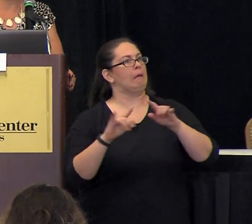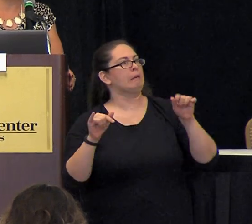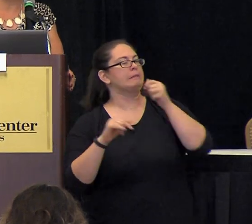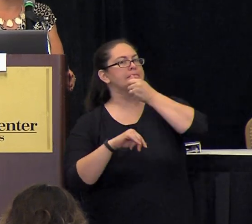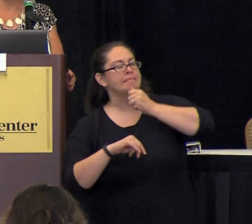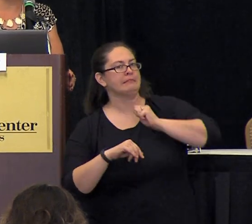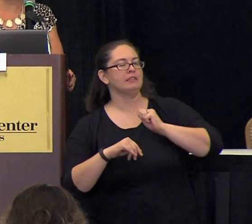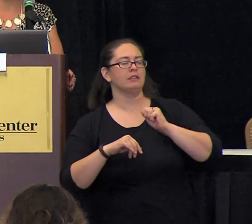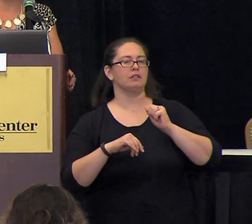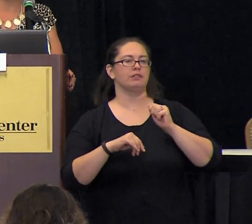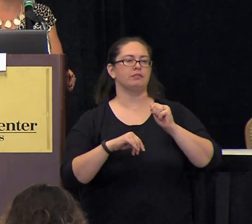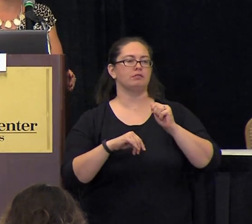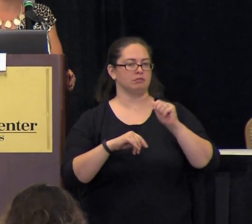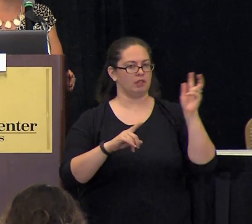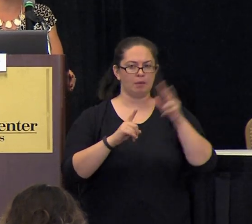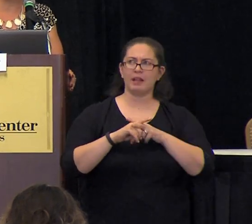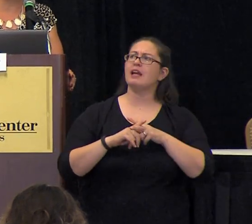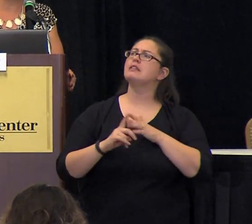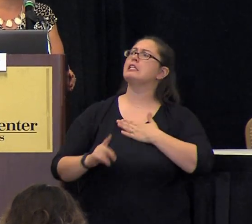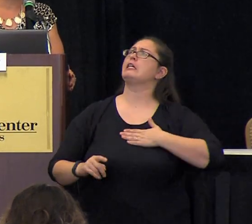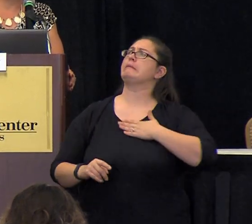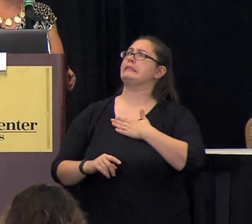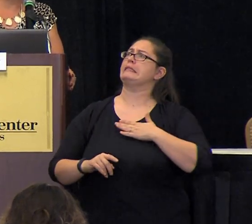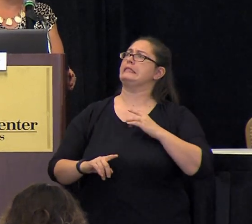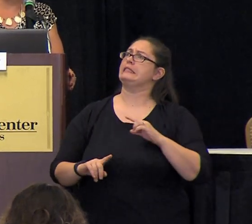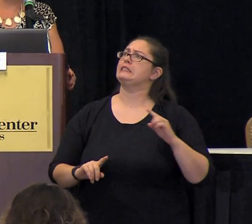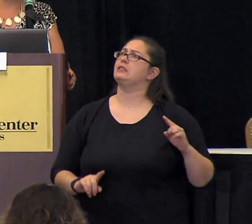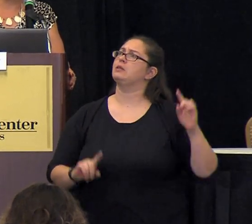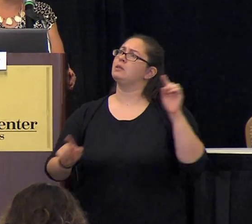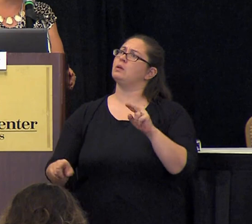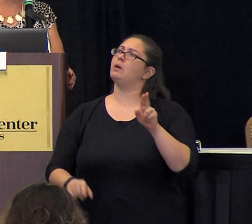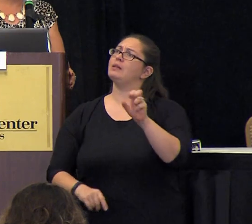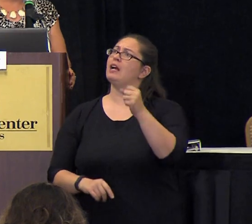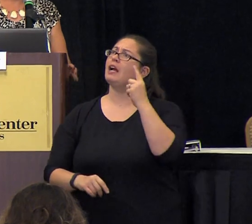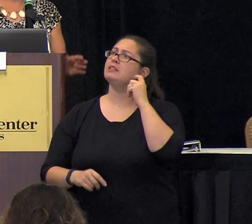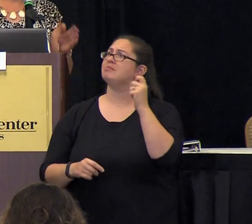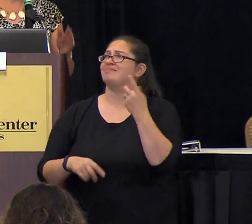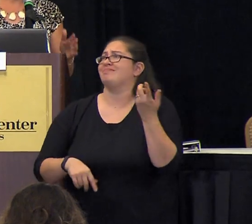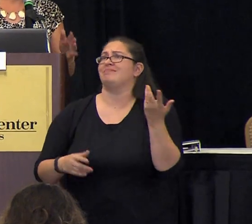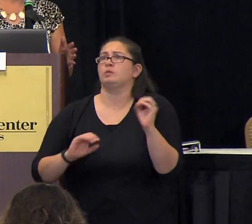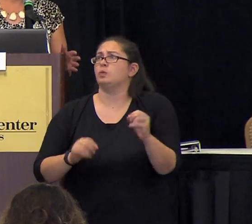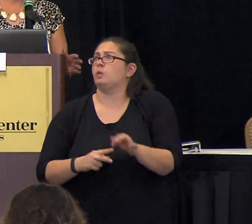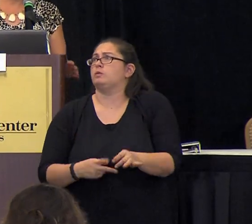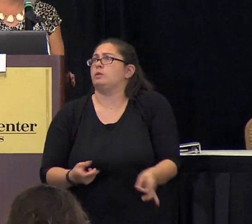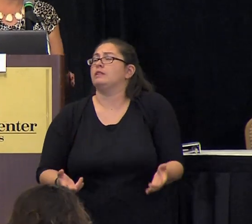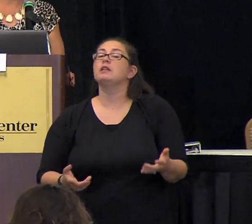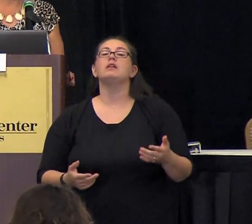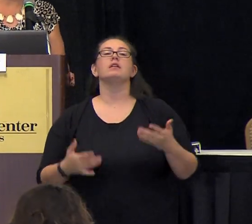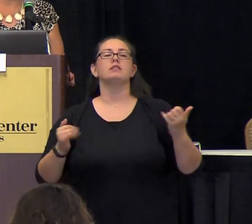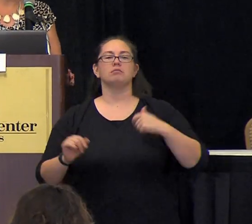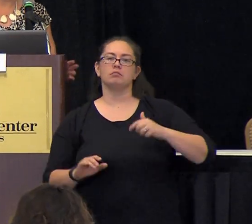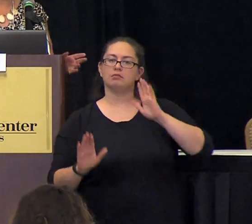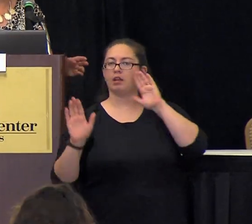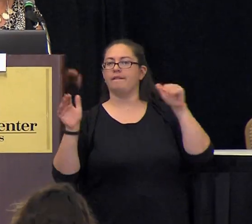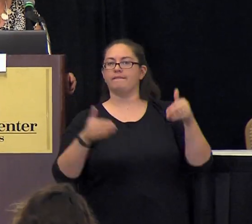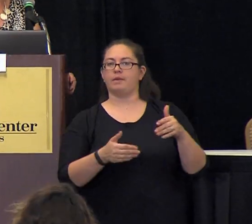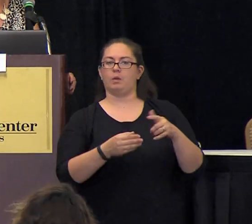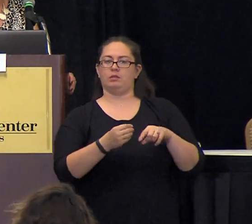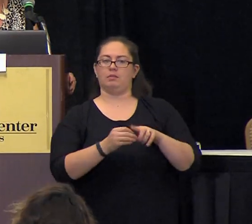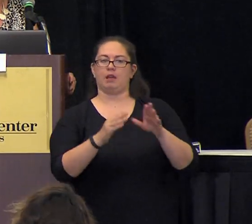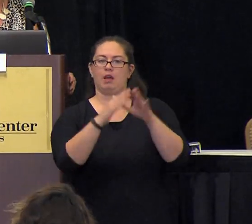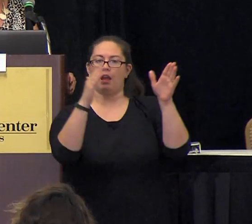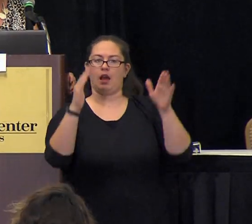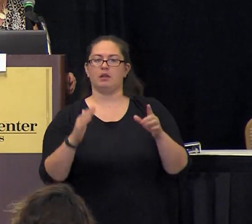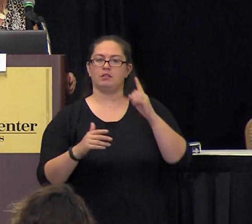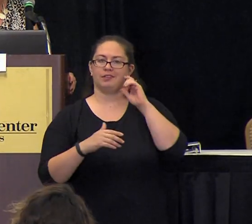they applied for refugee status to the united states so i'm going to speak specifically about housing